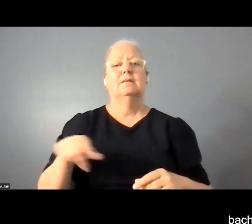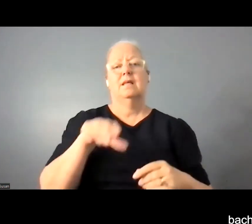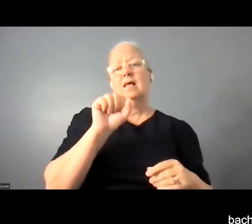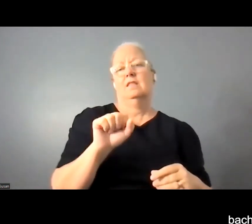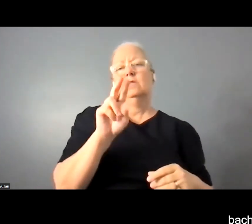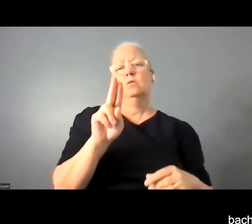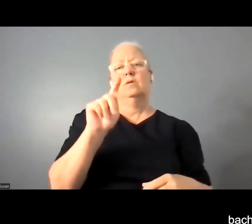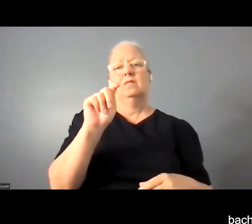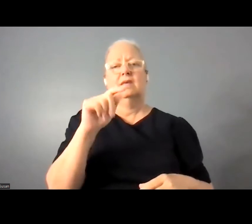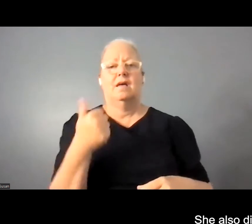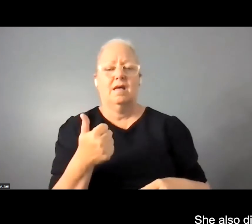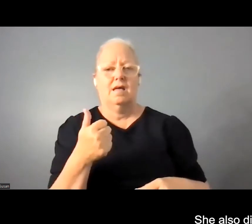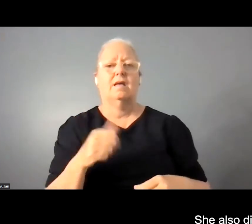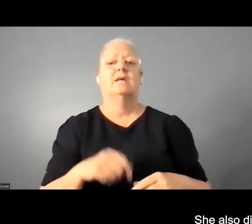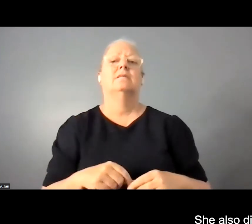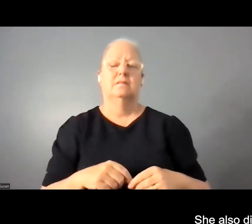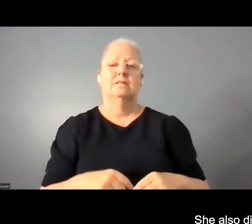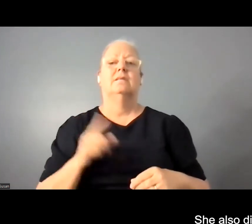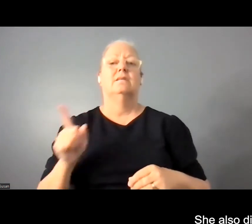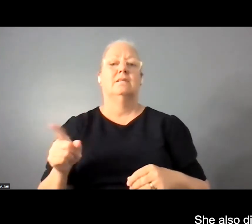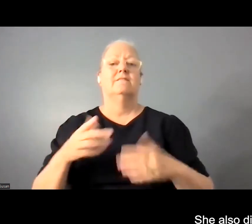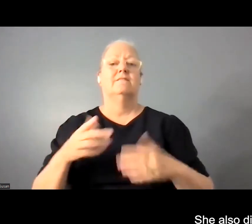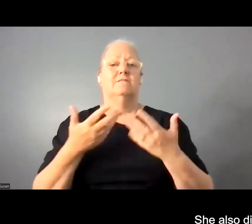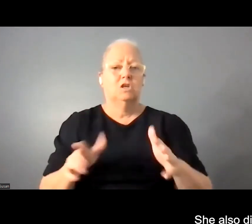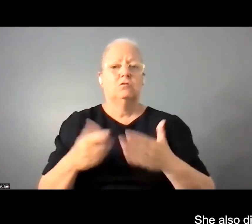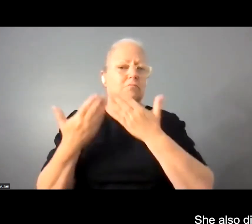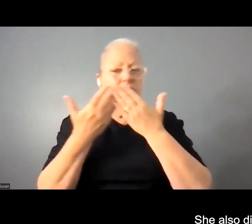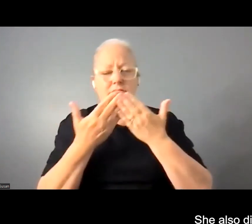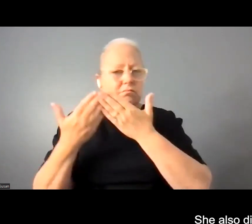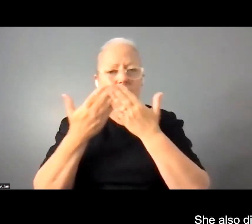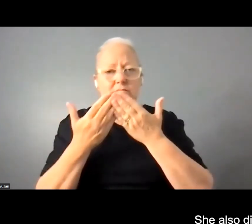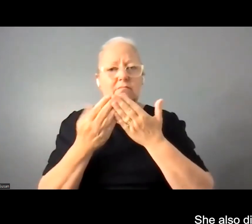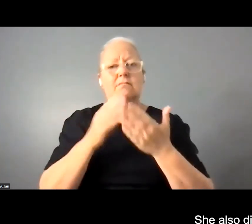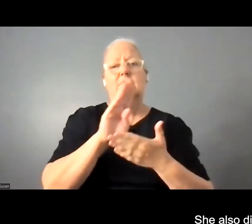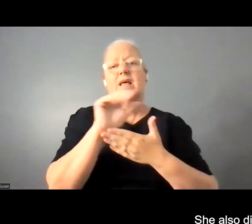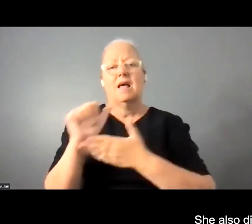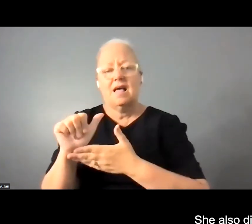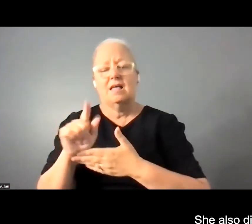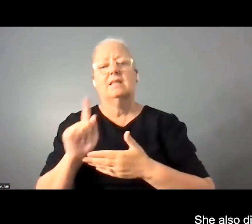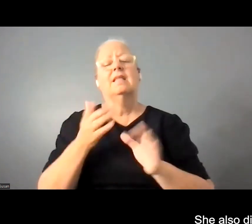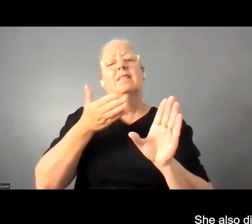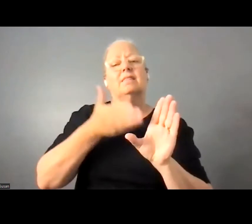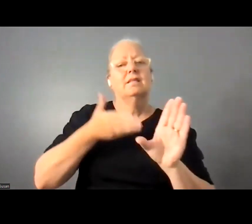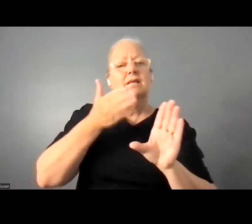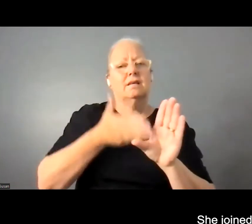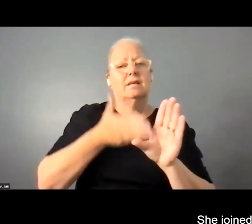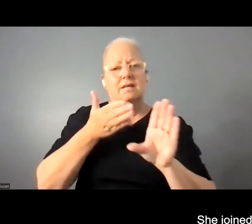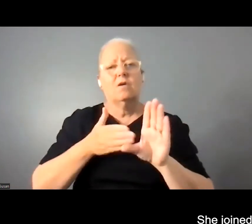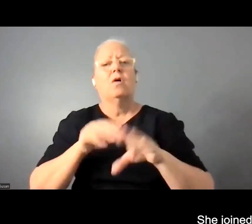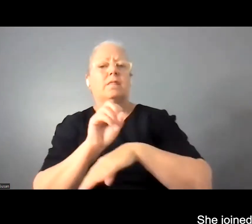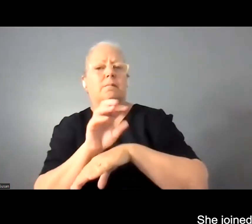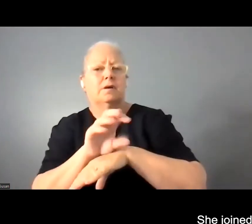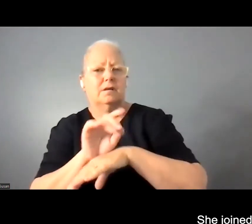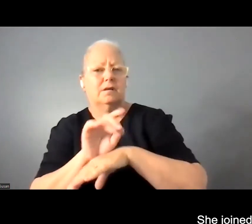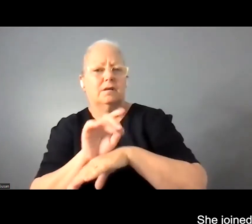in Psychotherapy. She also did certificate in food and nutrition courses. She